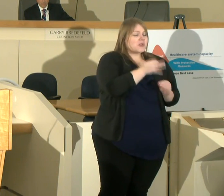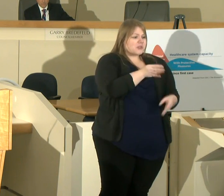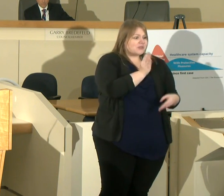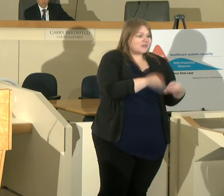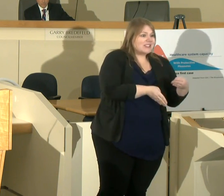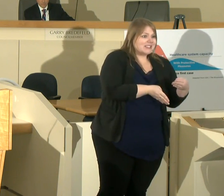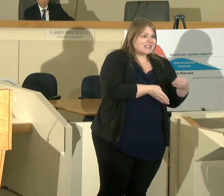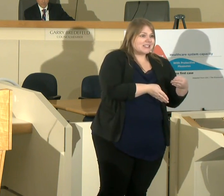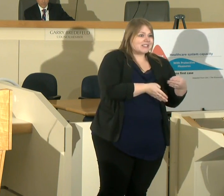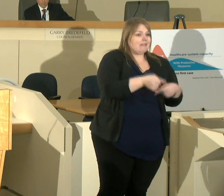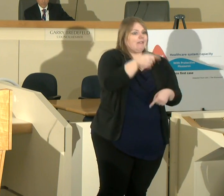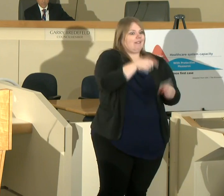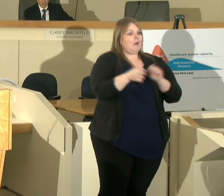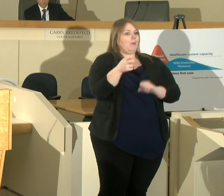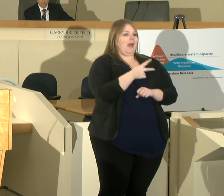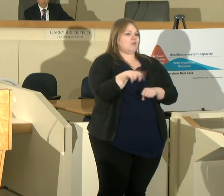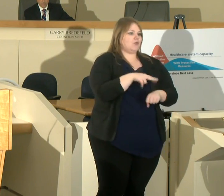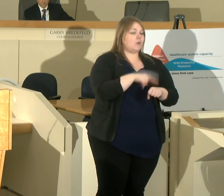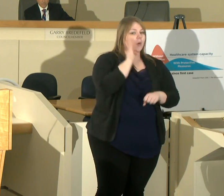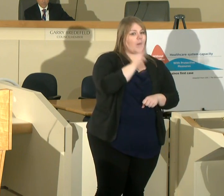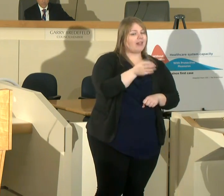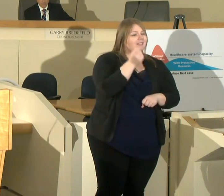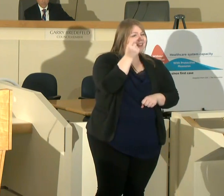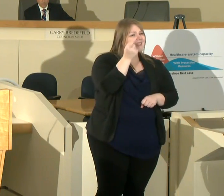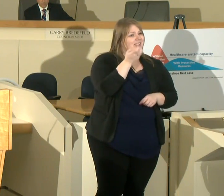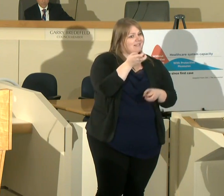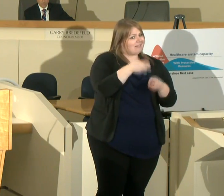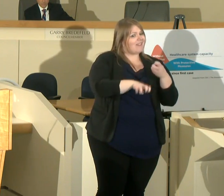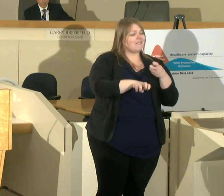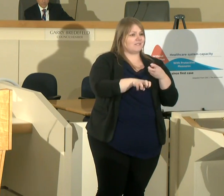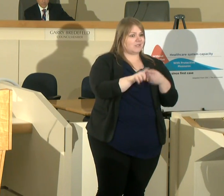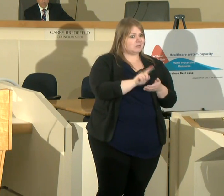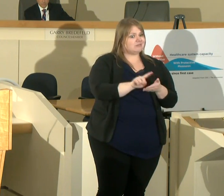get returned to normalcy so it's gonna be tough for the next few weeks